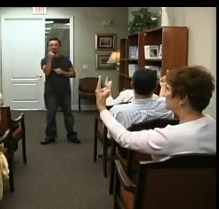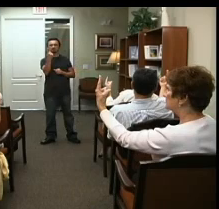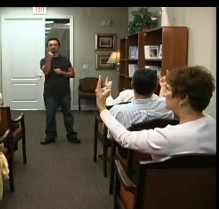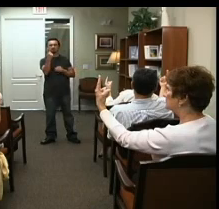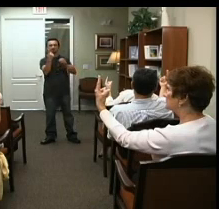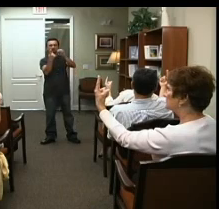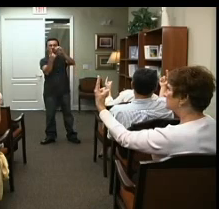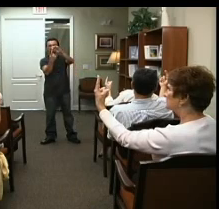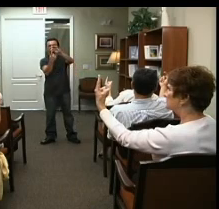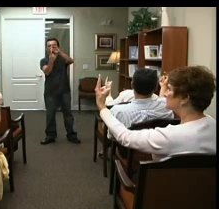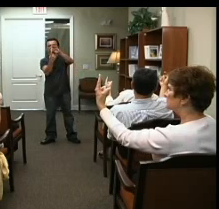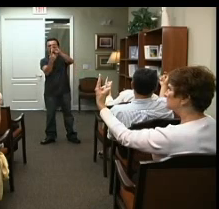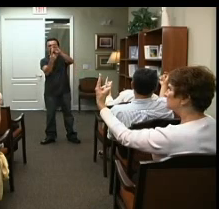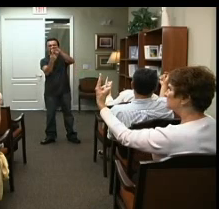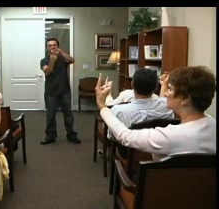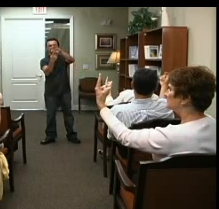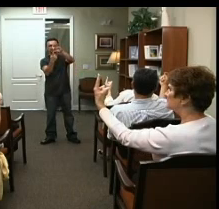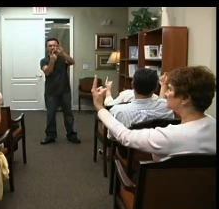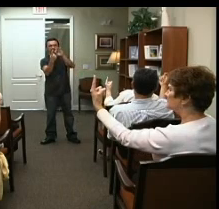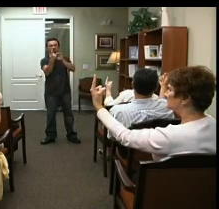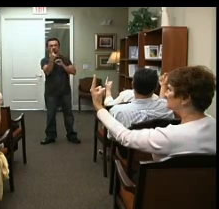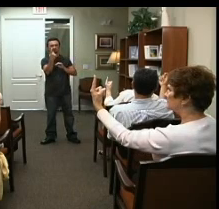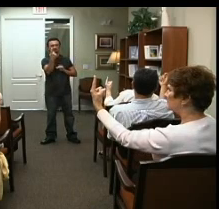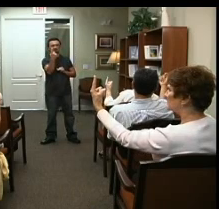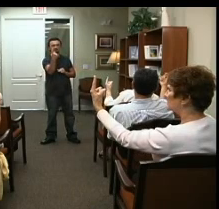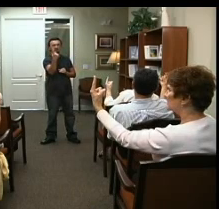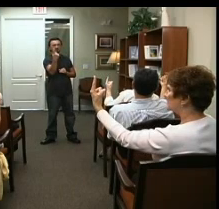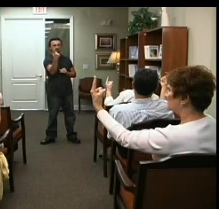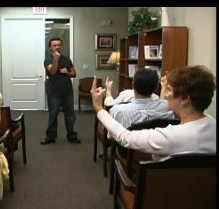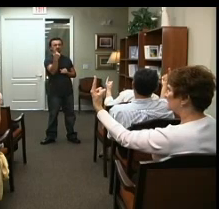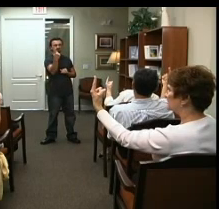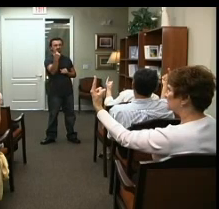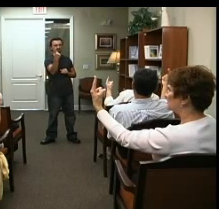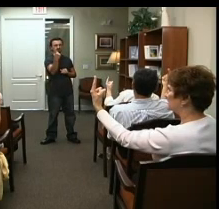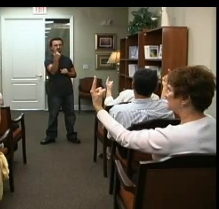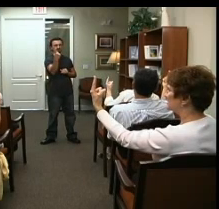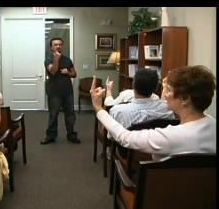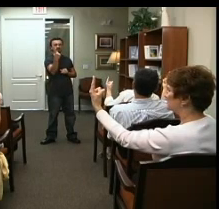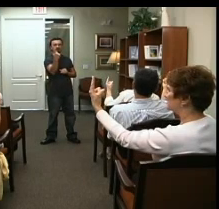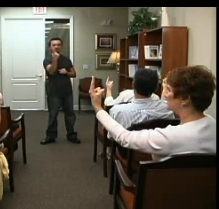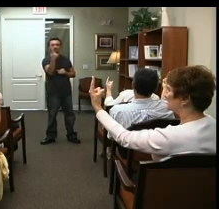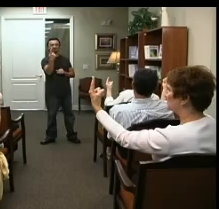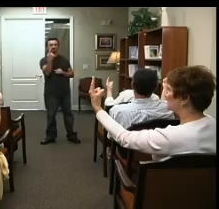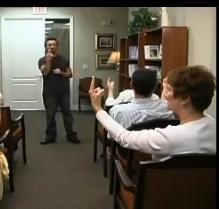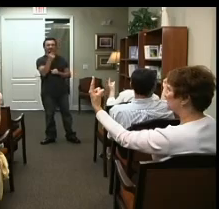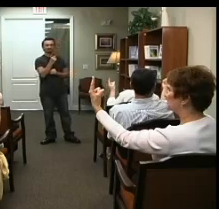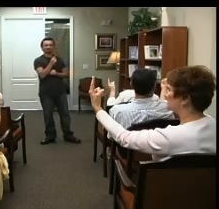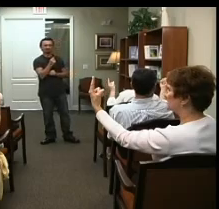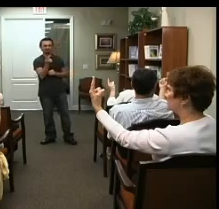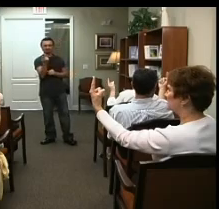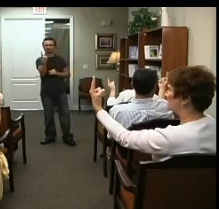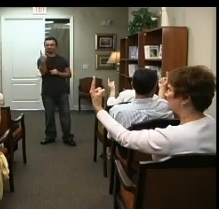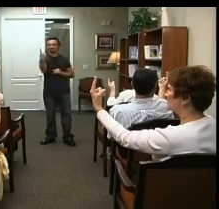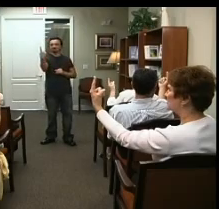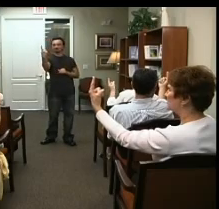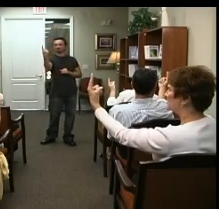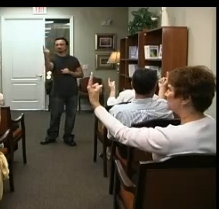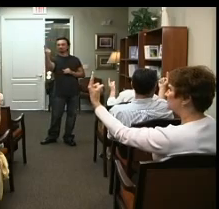concentrated above the fingertip than around You see it? Okay, I don't I see it on the side Yeah, I don't see it on I'd like to think of a little